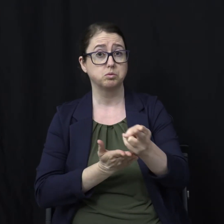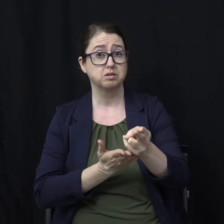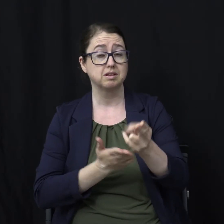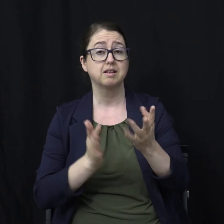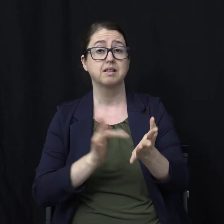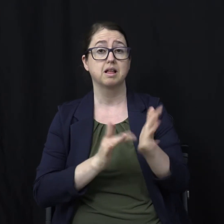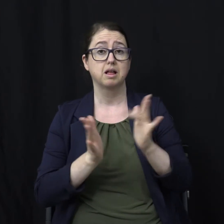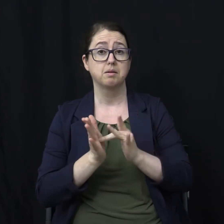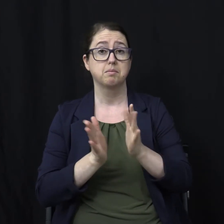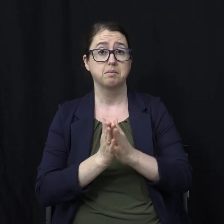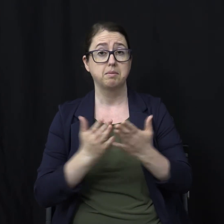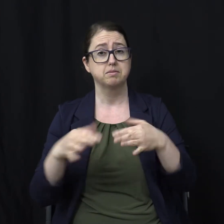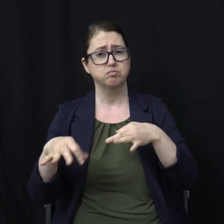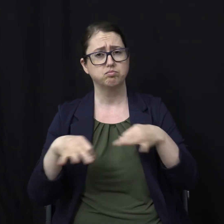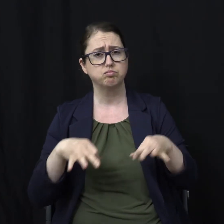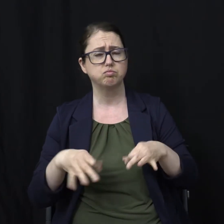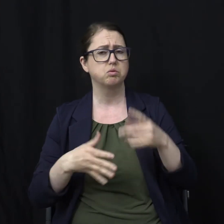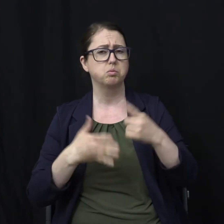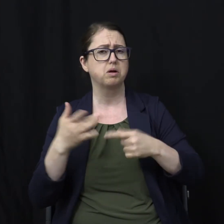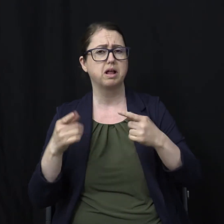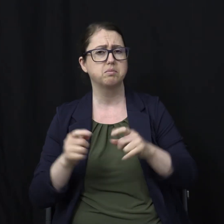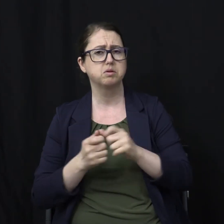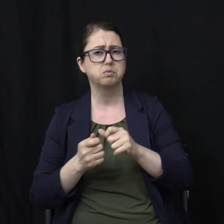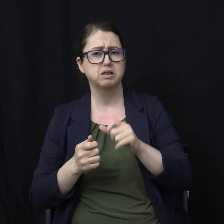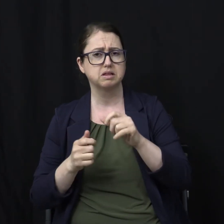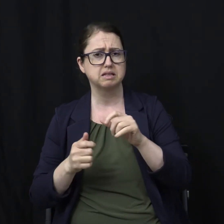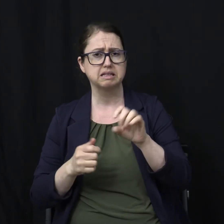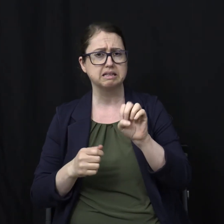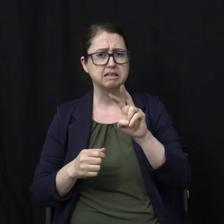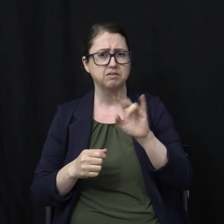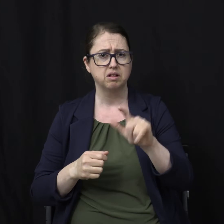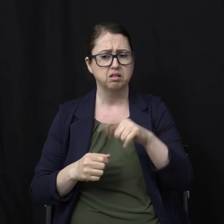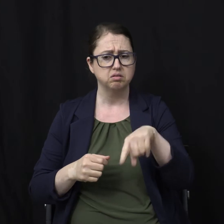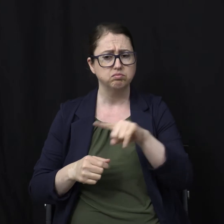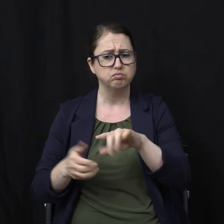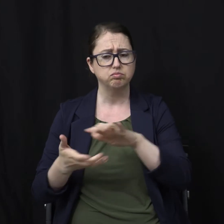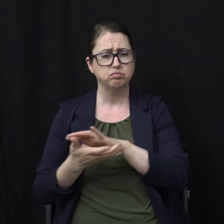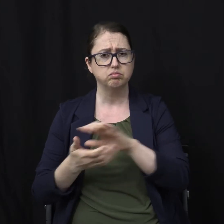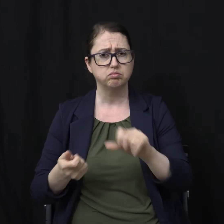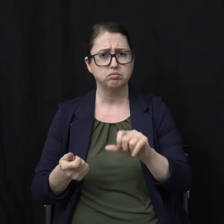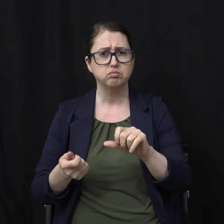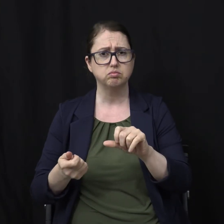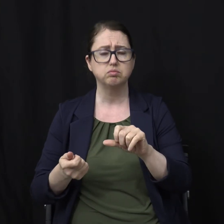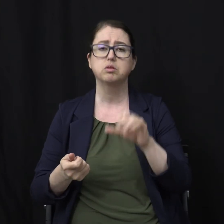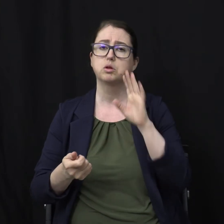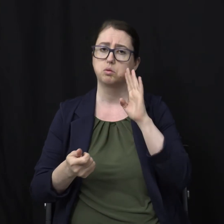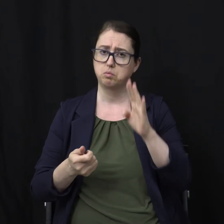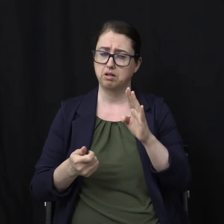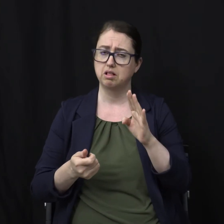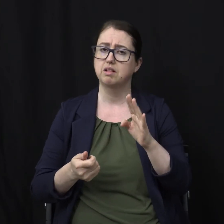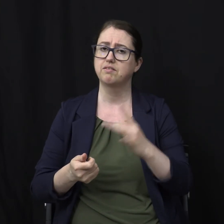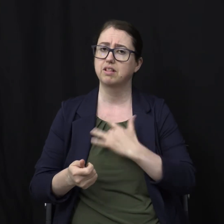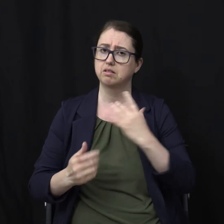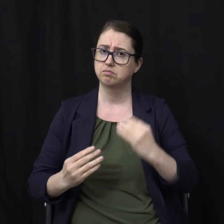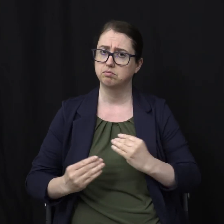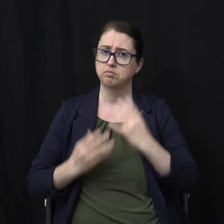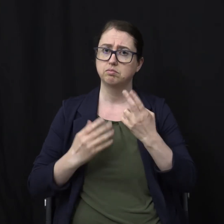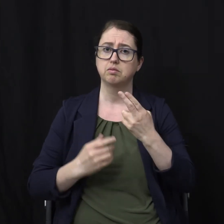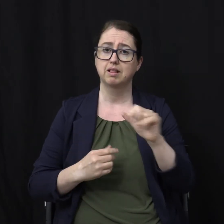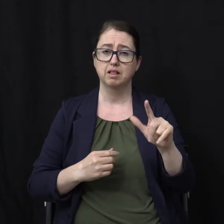Bible tells about what happens to the destruction of the wicked. And I think you'll be encouraged, even on the subject of hell, that God is a God